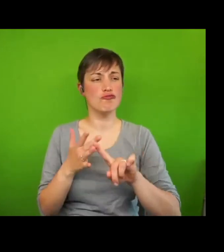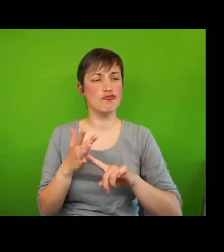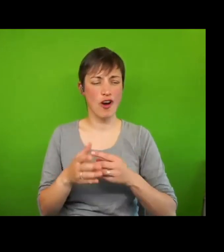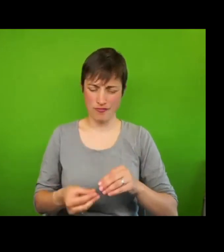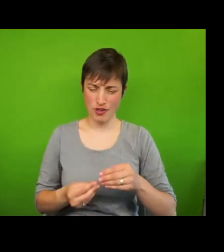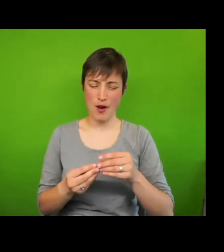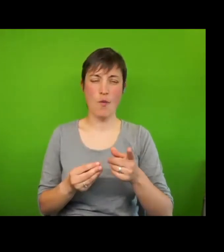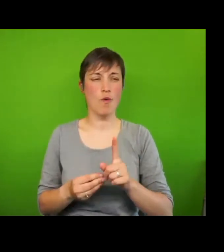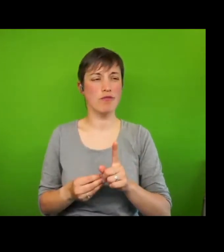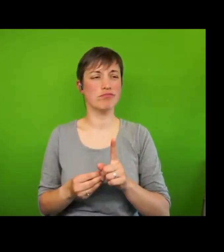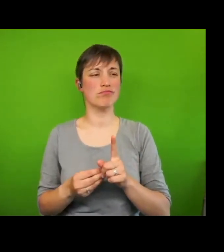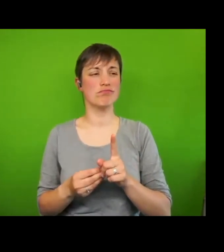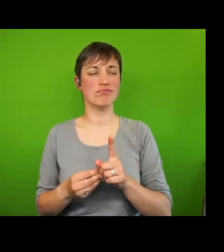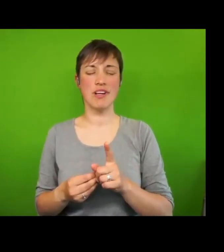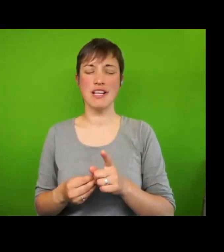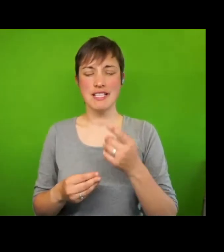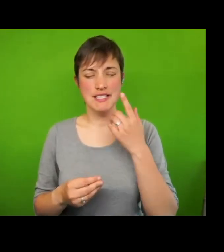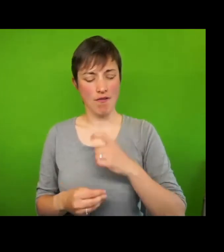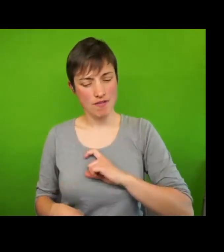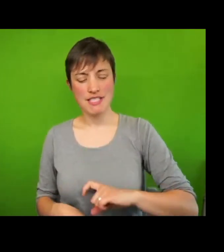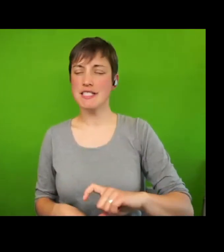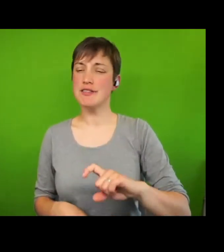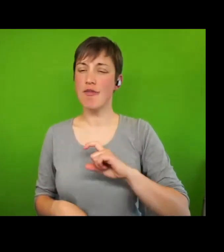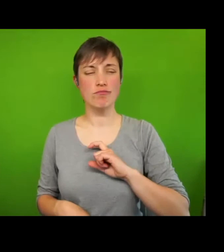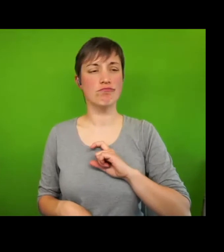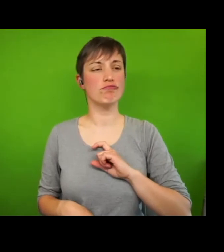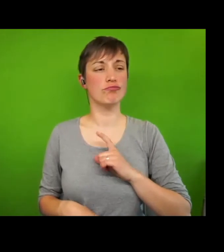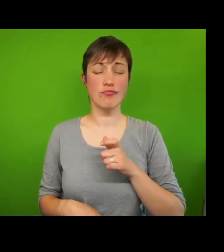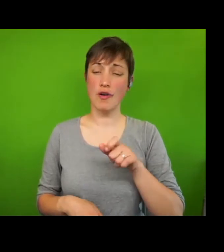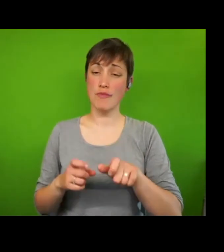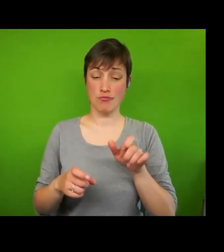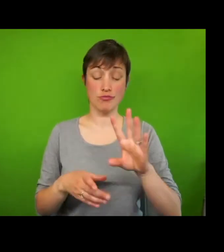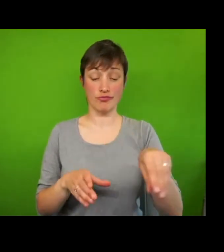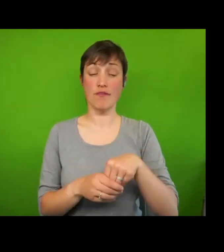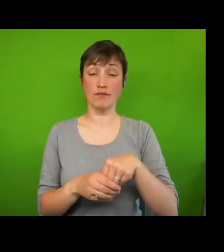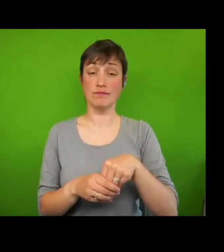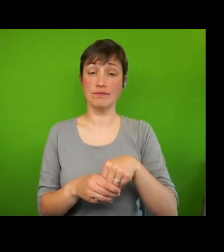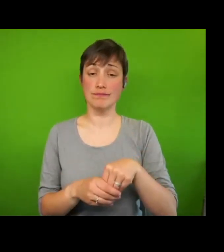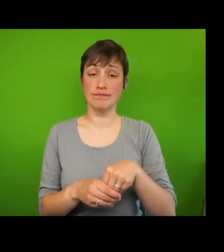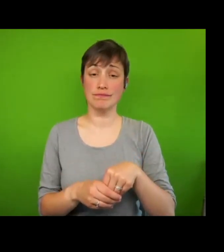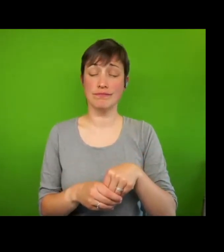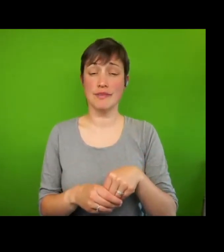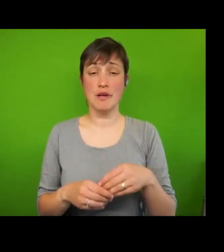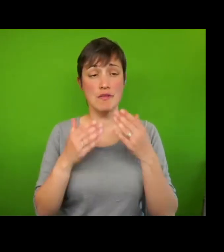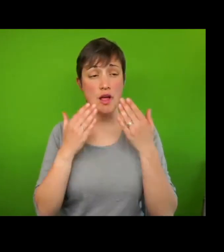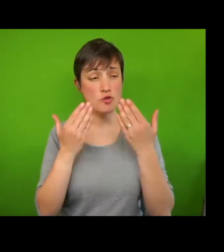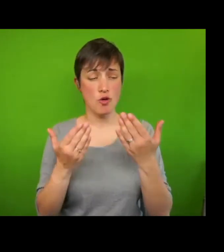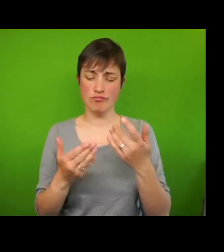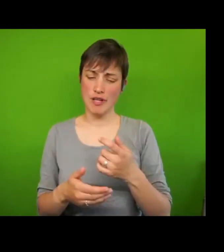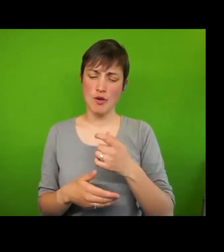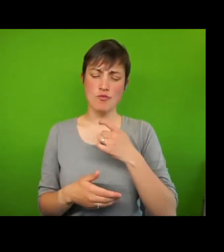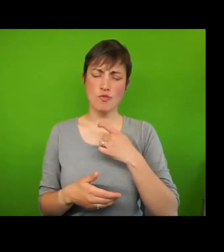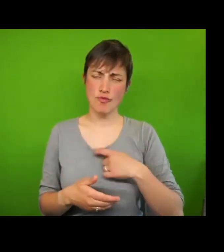-esteem of rights holders. This demonstrates they will write what is at the heart of a human rights based approach.